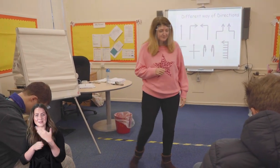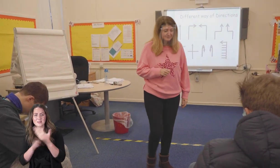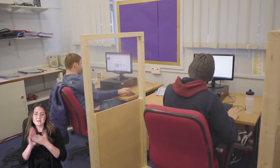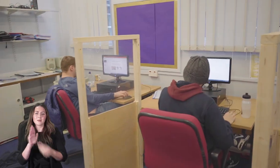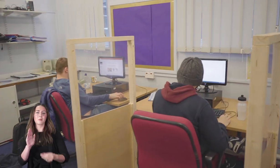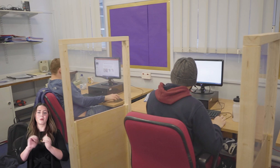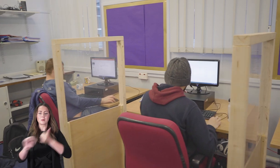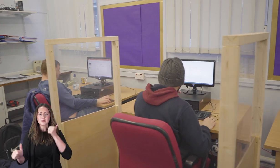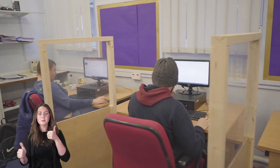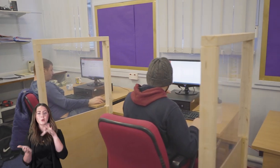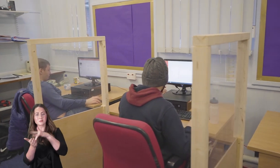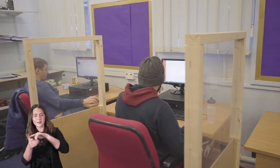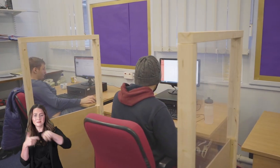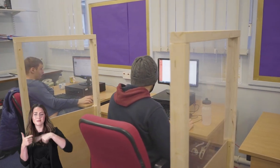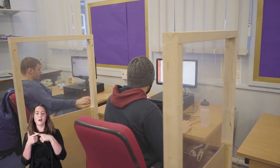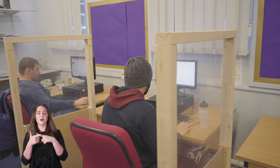Here we